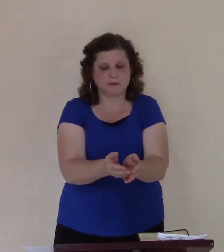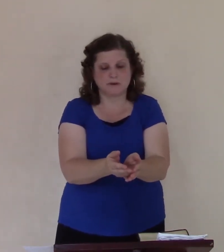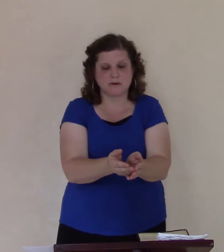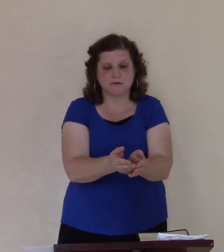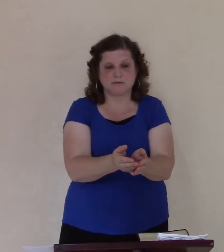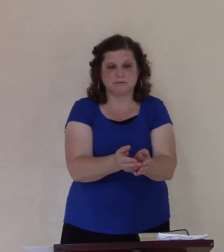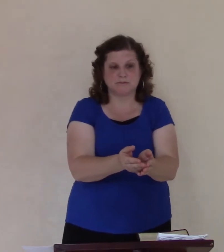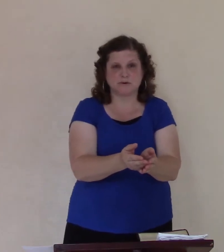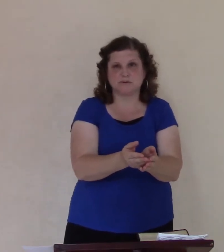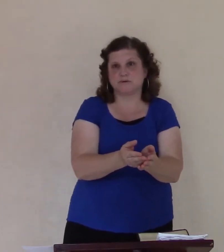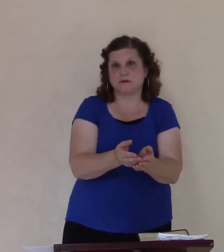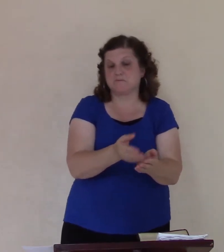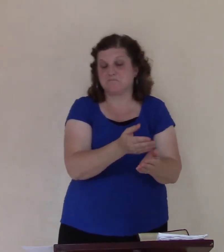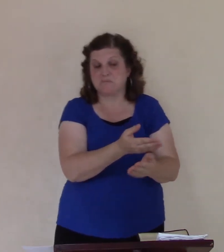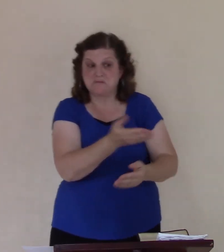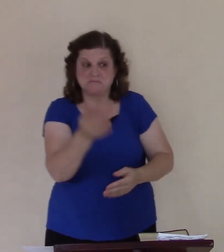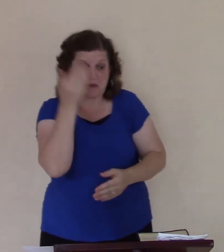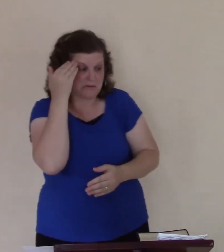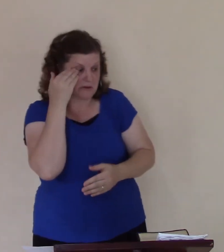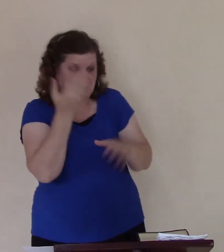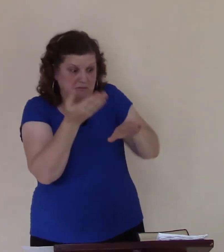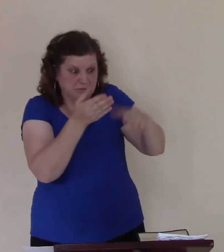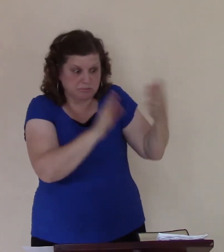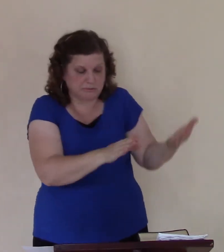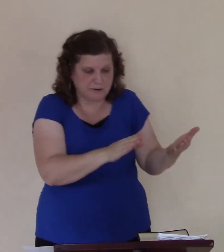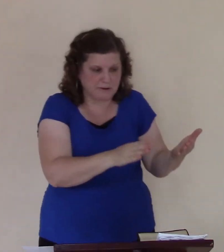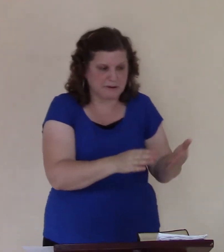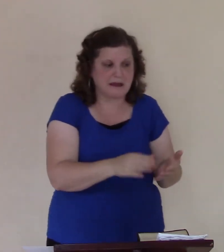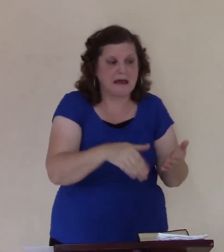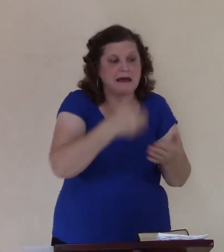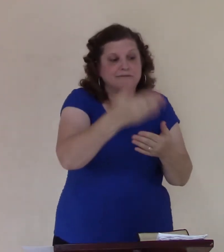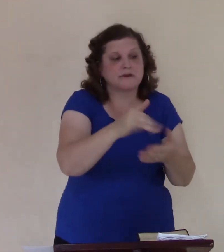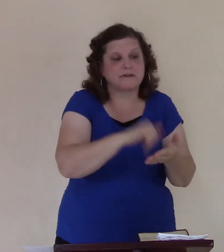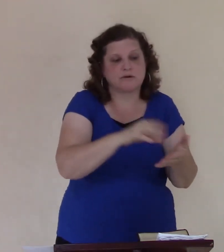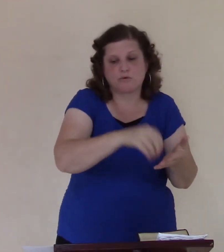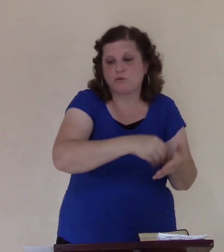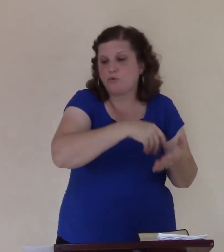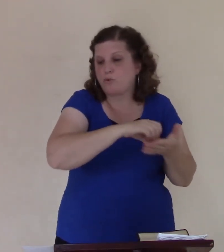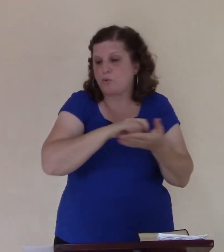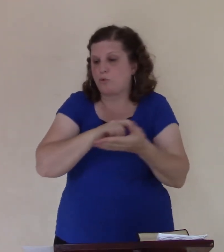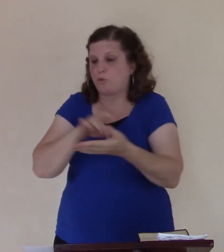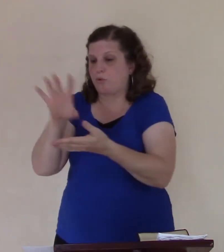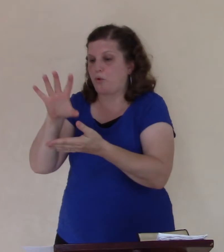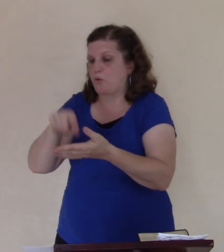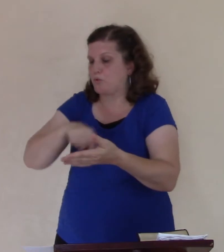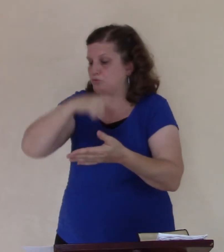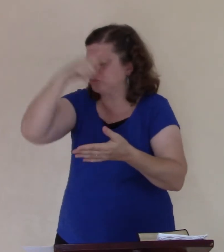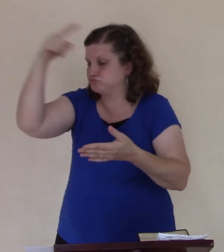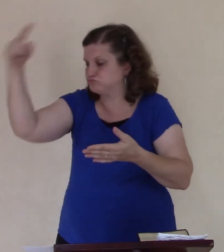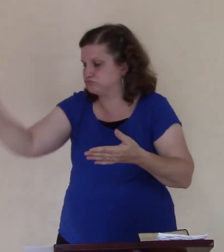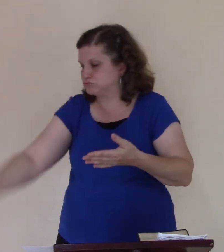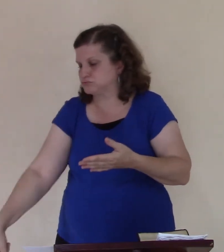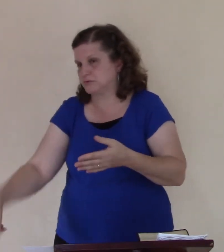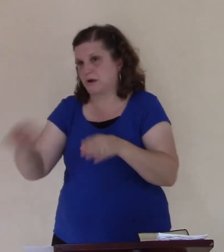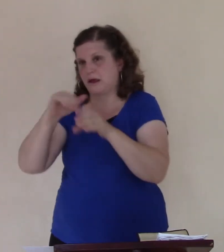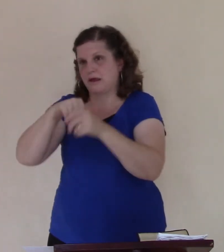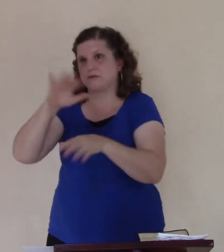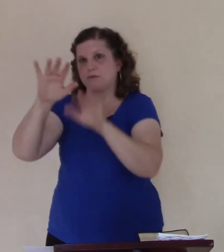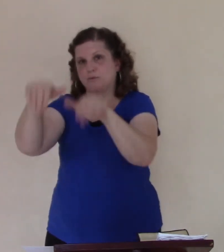well swallows him. Comes and spits him out on the ground, and there's no one. So he goes and he preaches, and